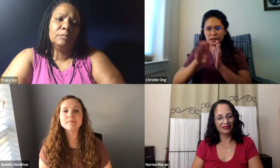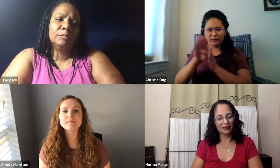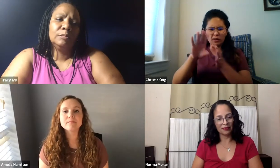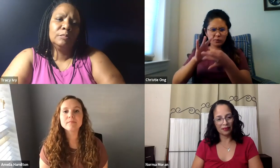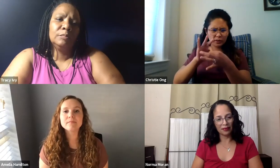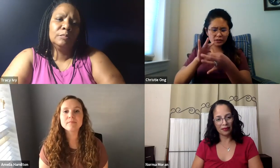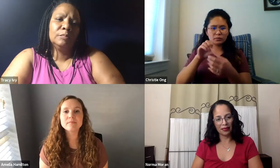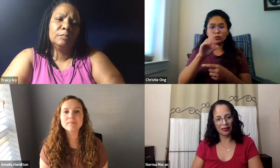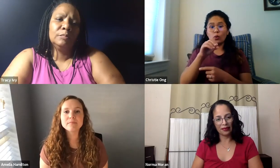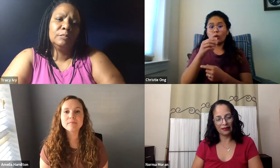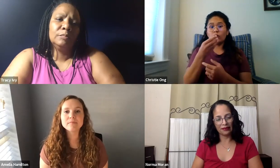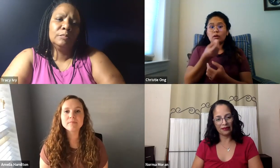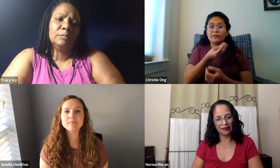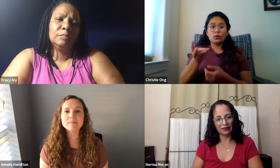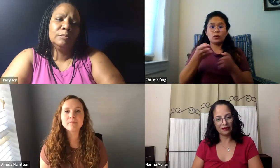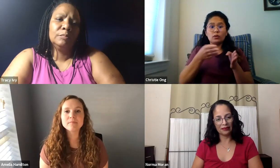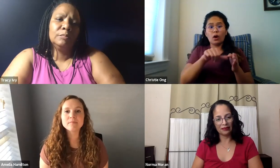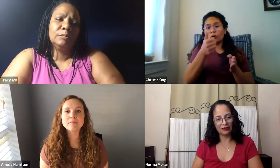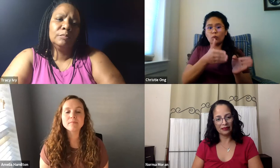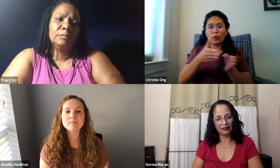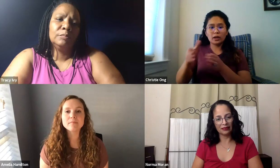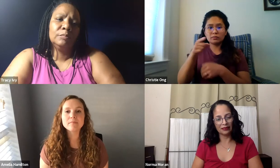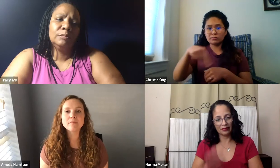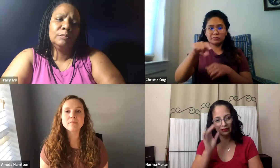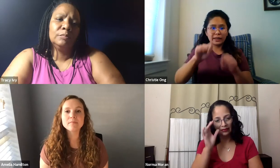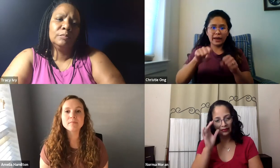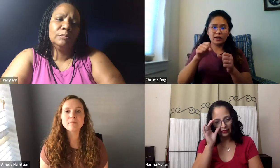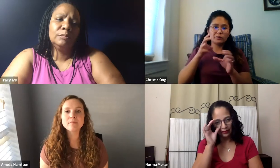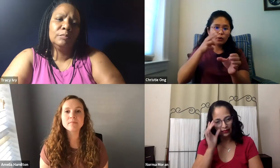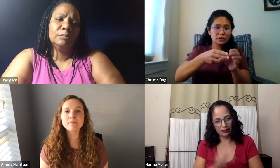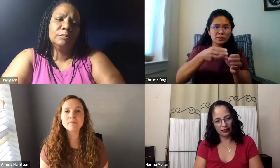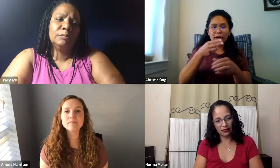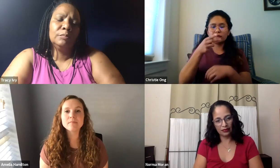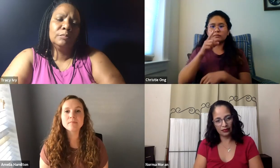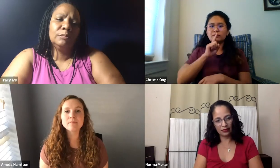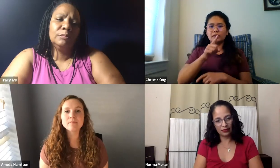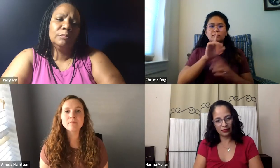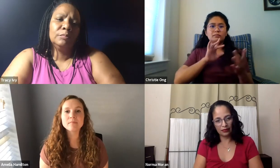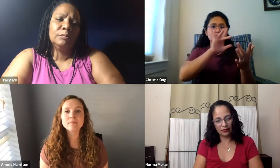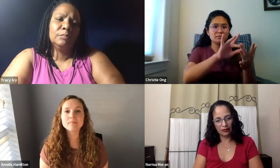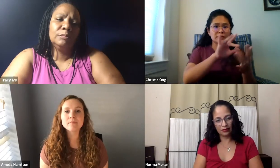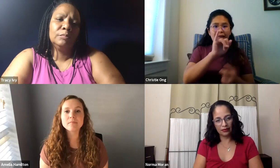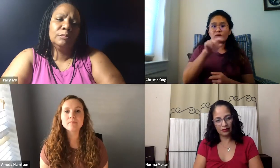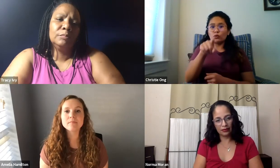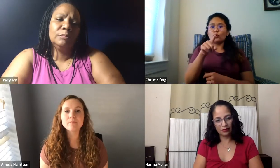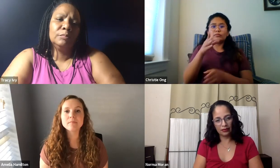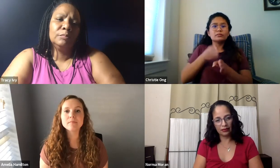NCE and the Student Life Team, there are a few different ways that we could participate, really.